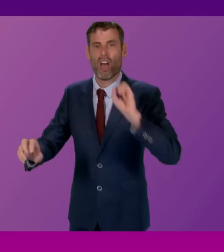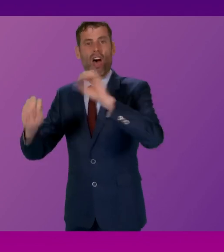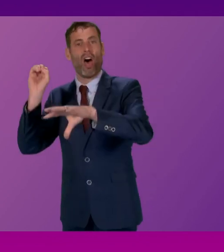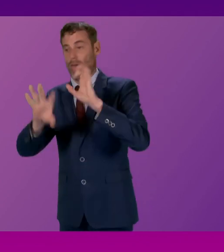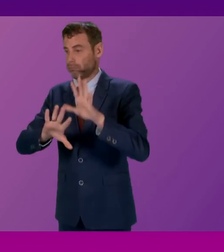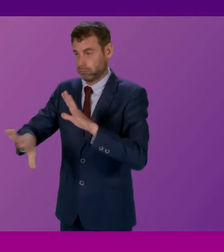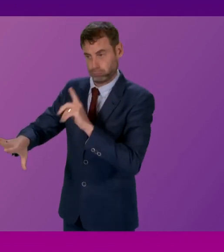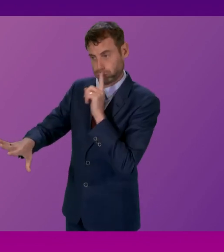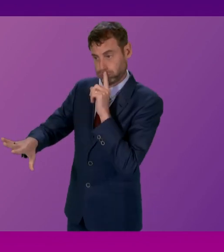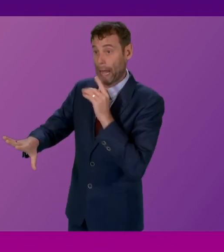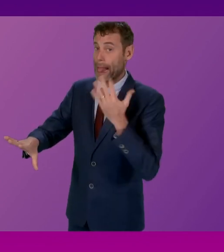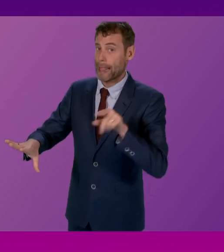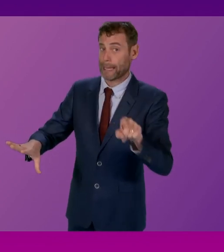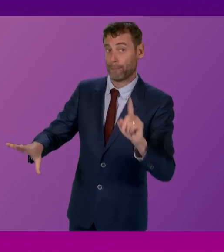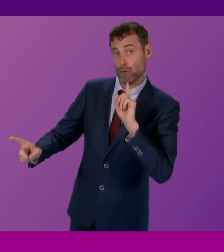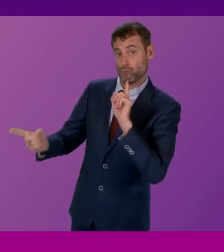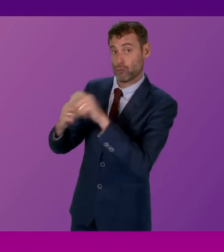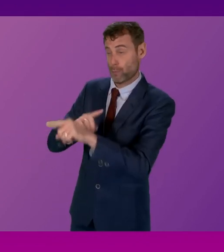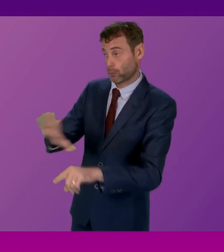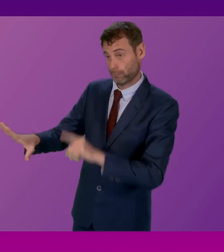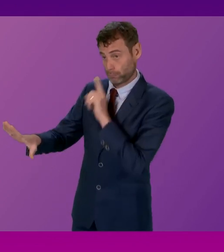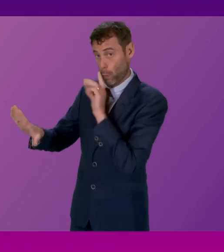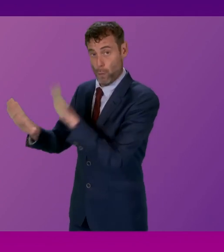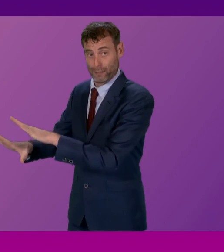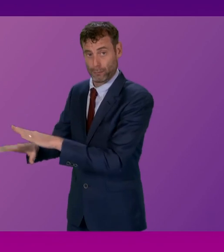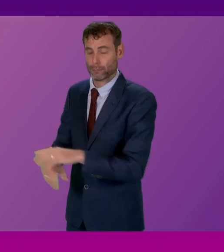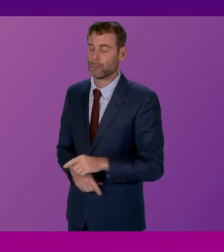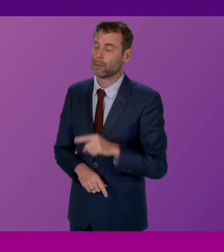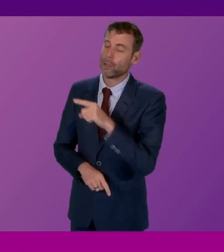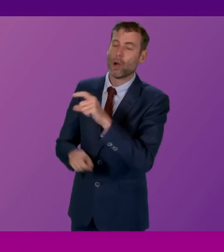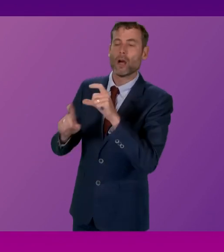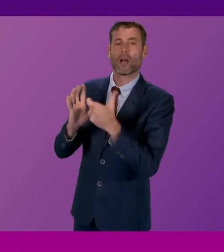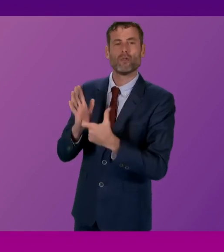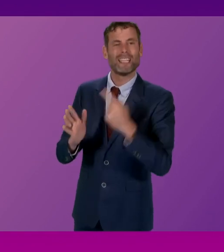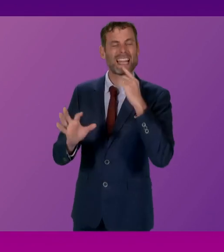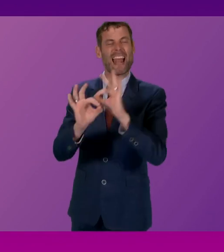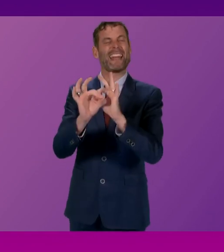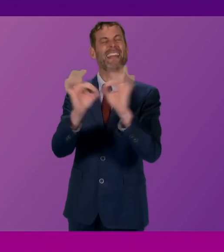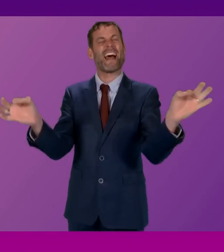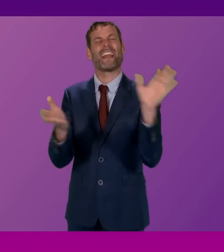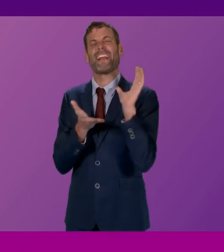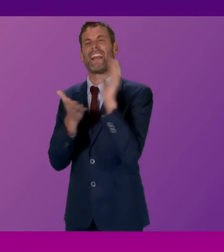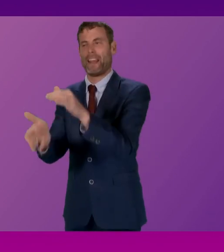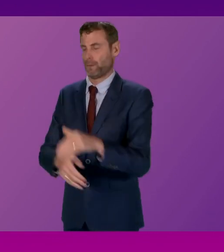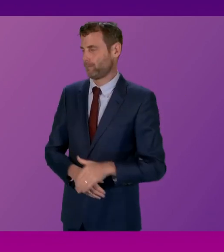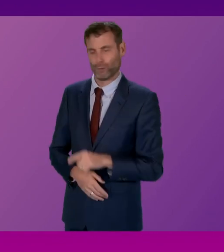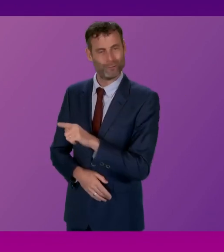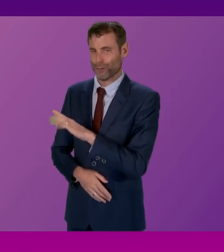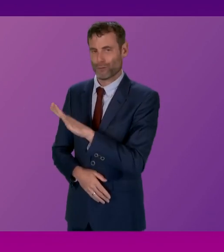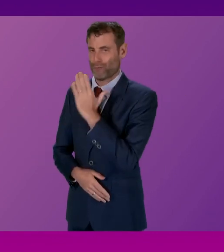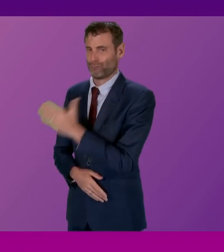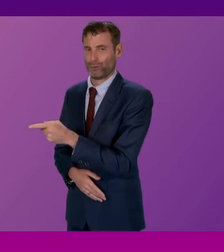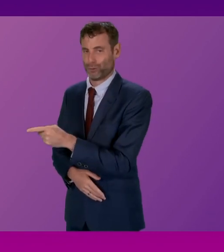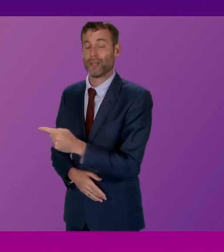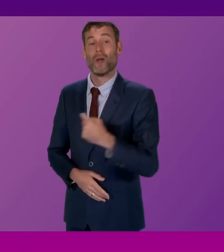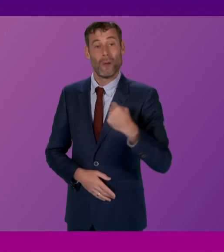Let's hear the first minister respond with no other comment. First minister. Douglas Ross is saying nothing has been handed over. That is incorrect. My own statement to the